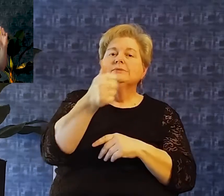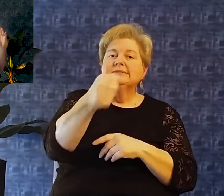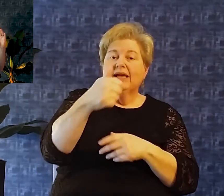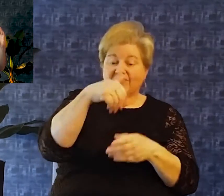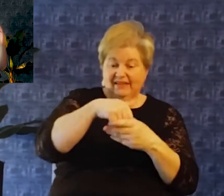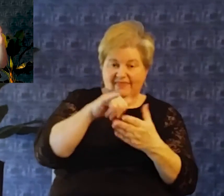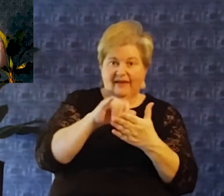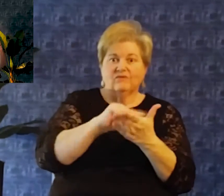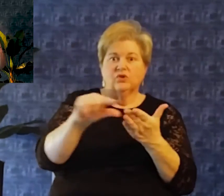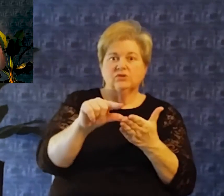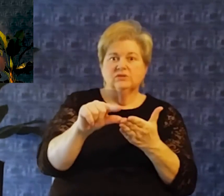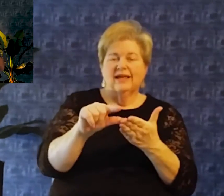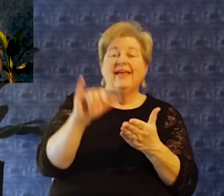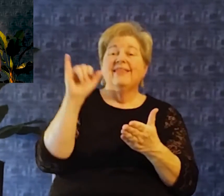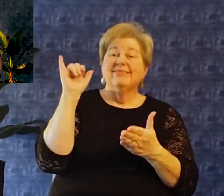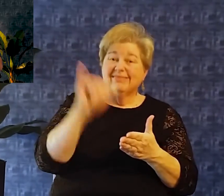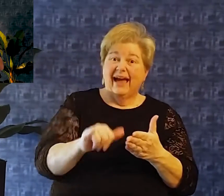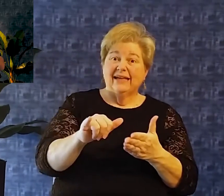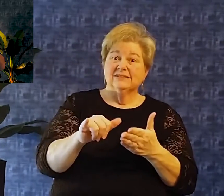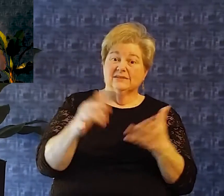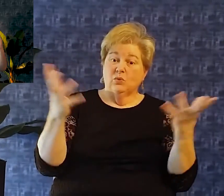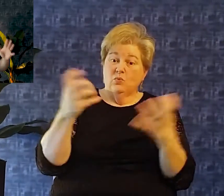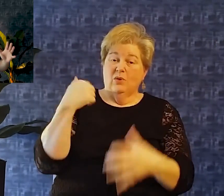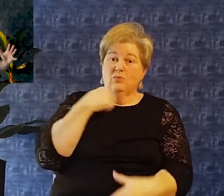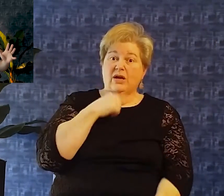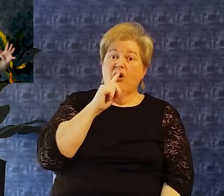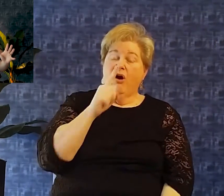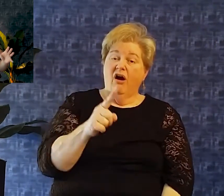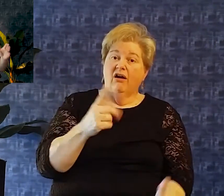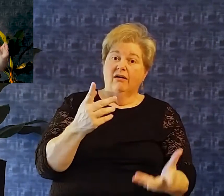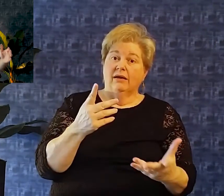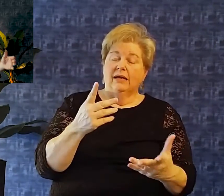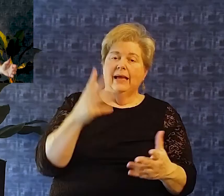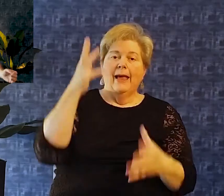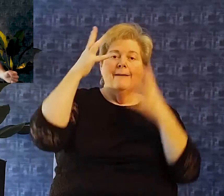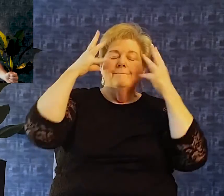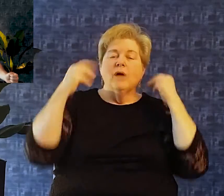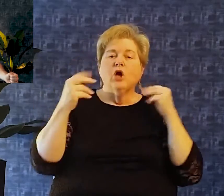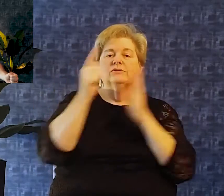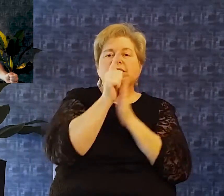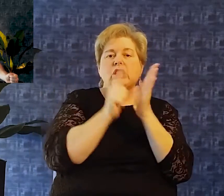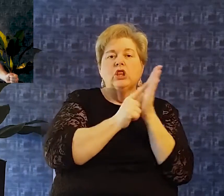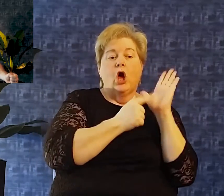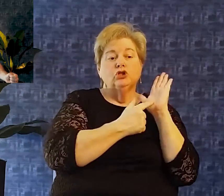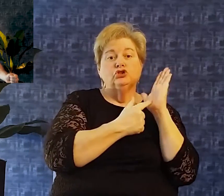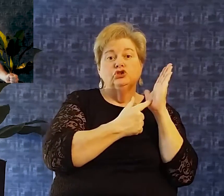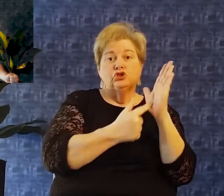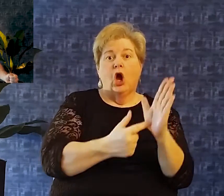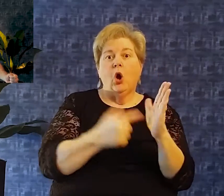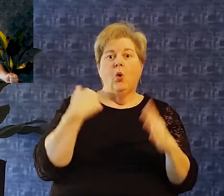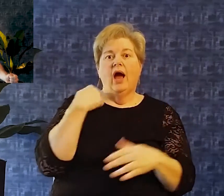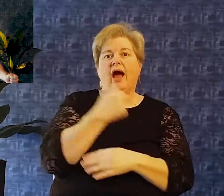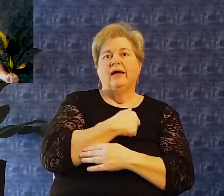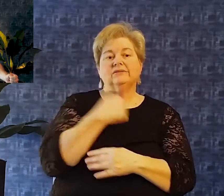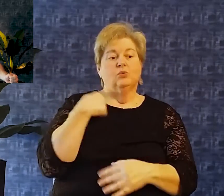showed us our sinfulness We could not save ourselves apart from the grace and mercy of god